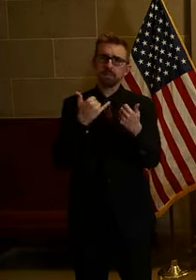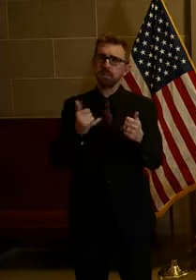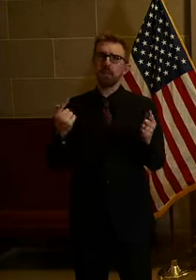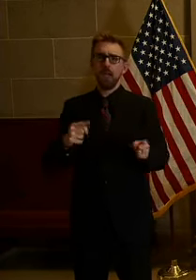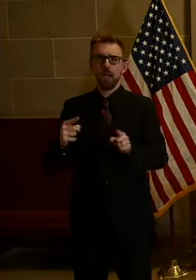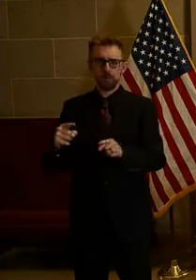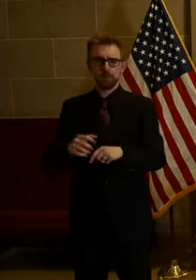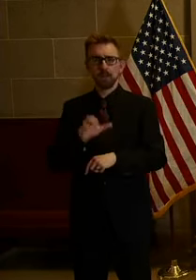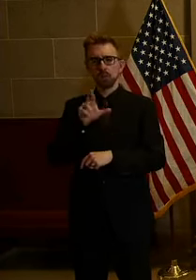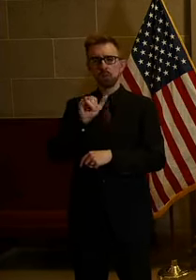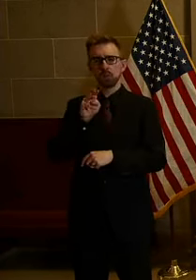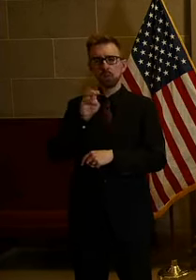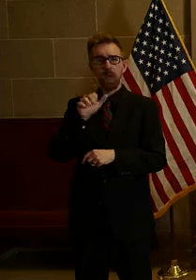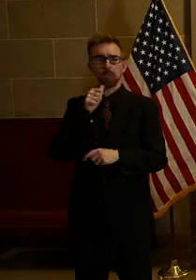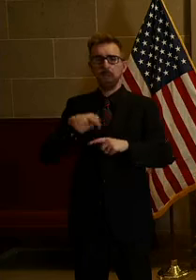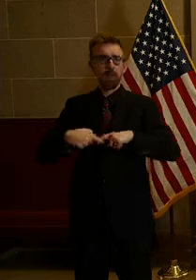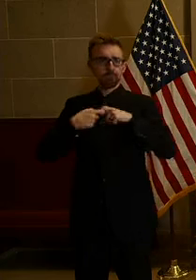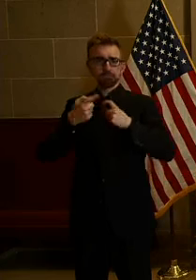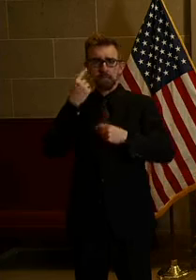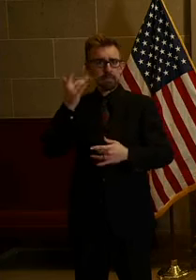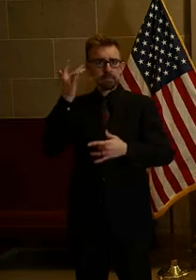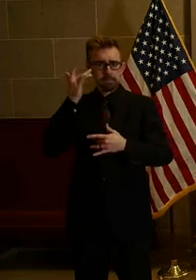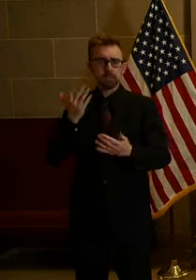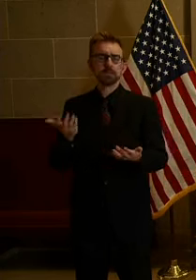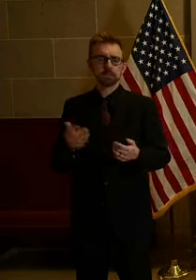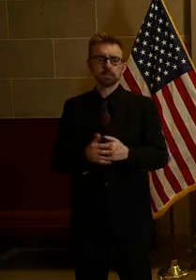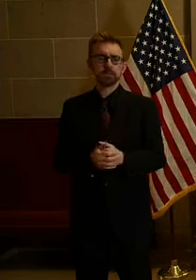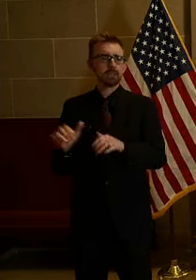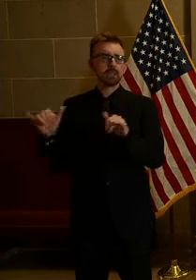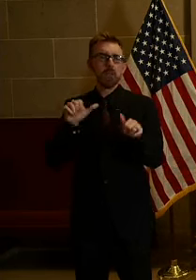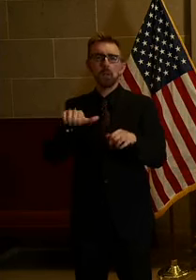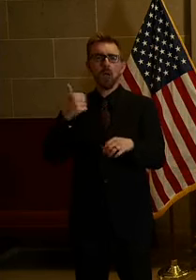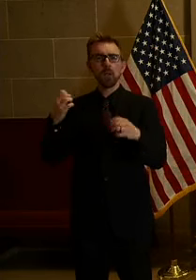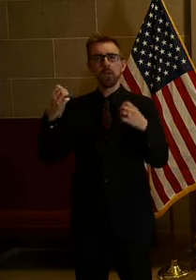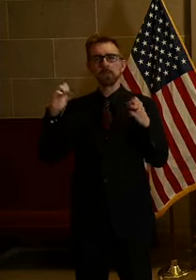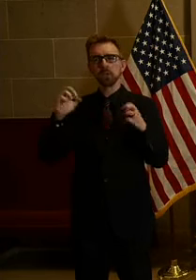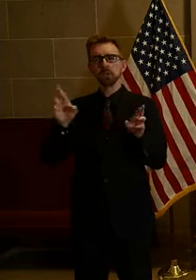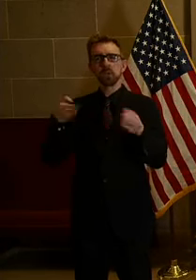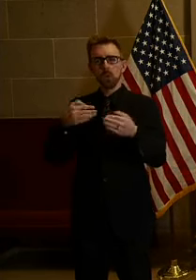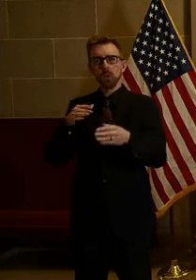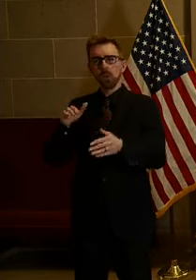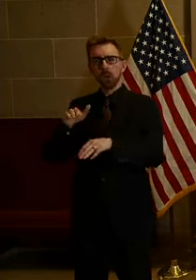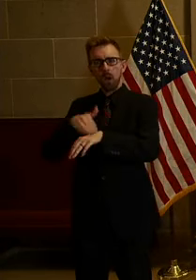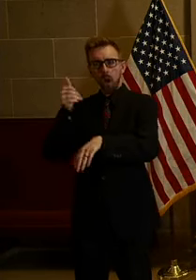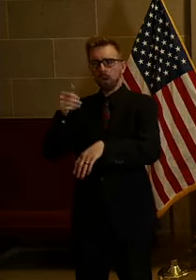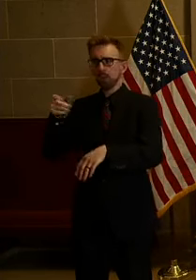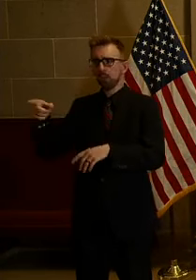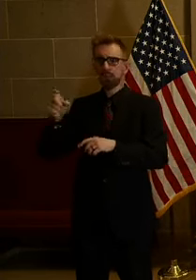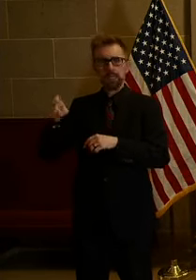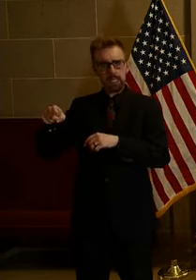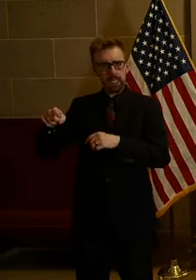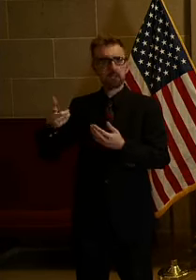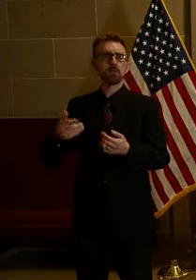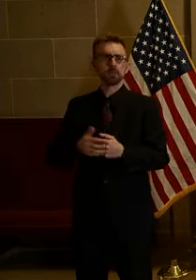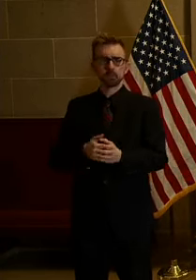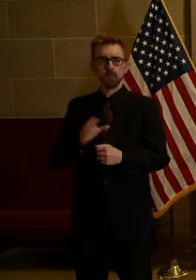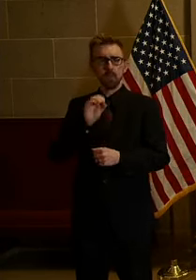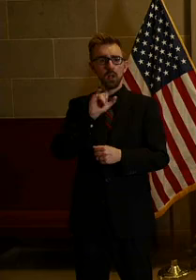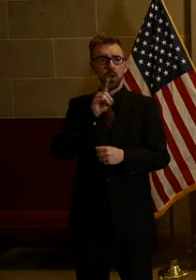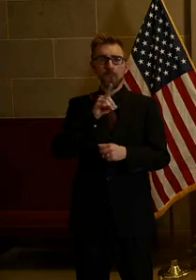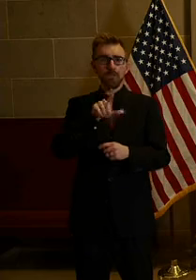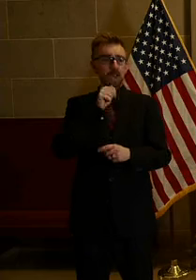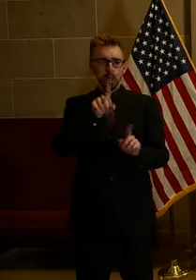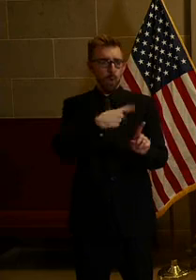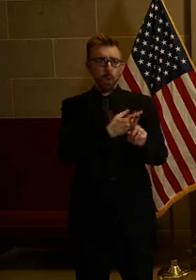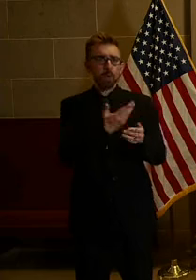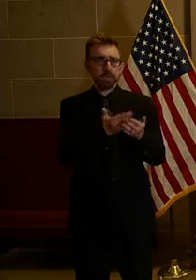Crime is going to happen. Law enforcement have to be at all. Same way with other emergency room calls. There's a lot of things beside COVID-19 going, and I